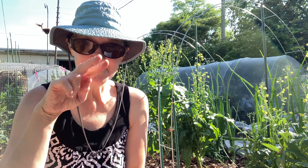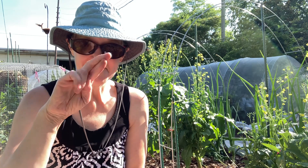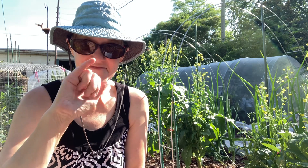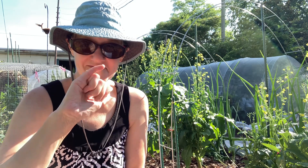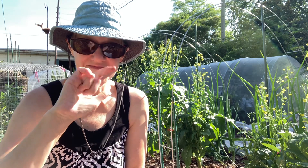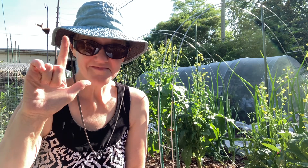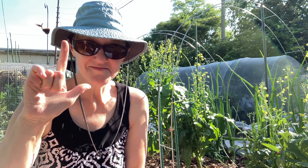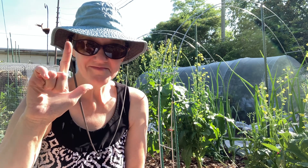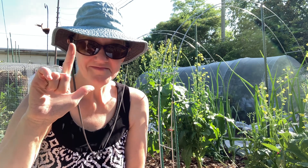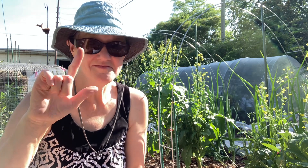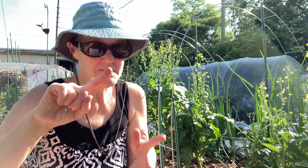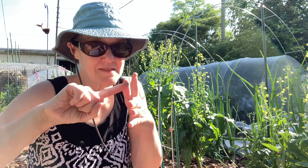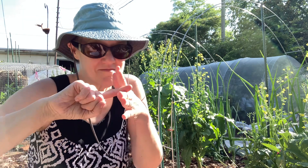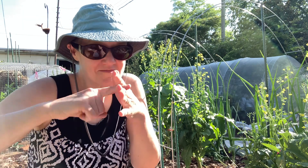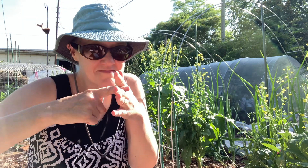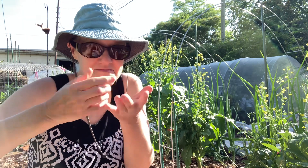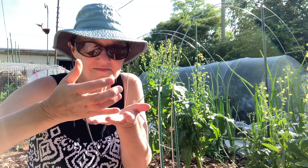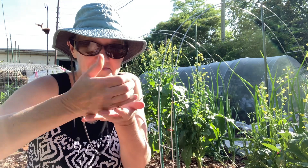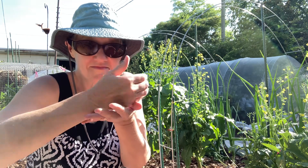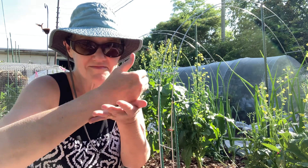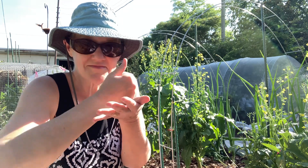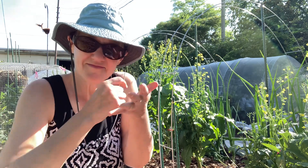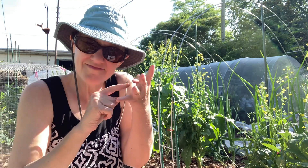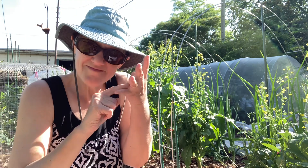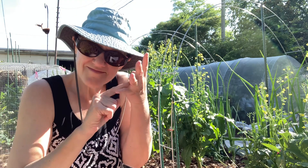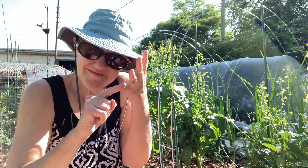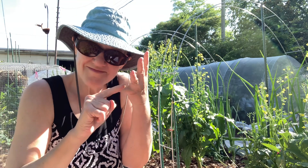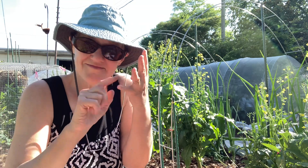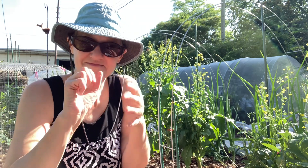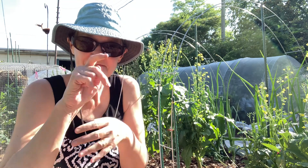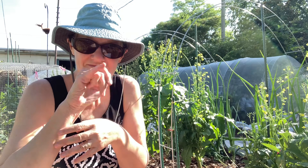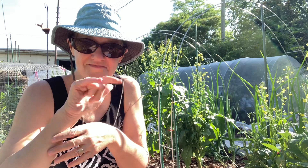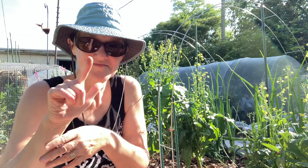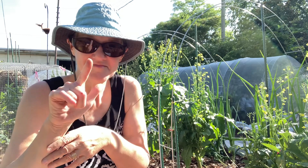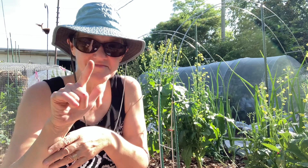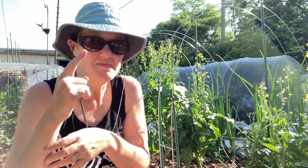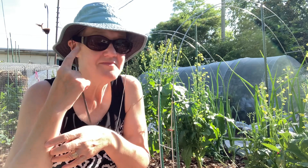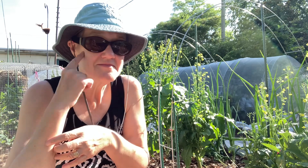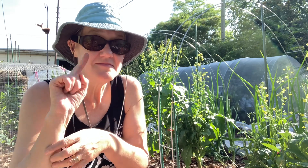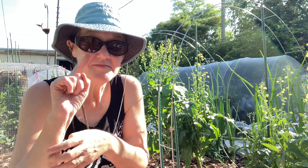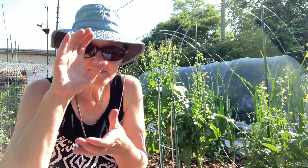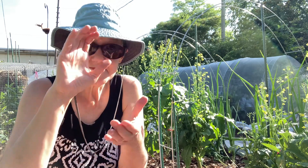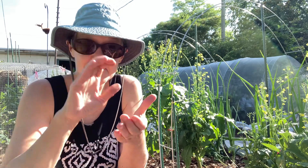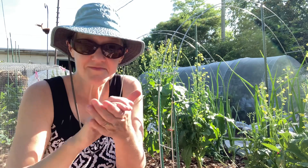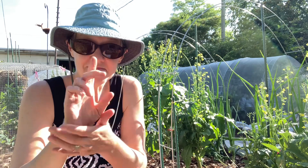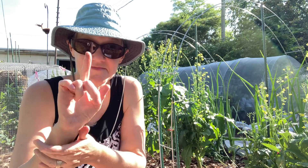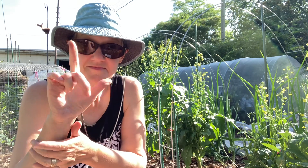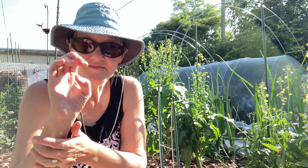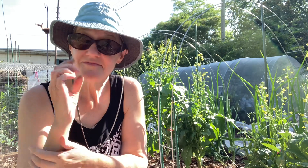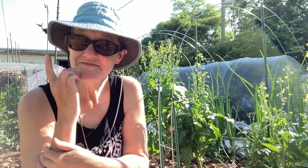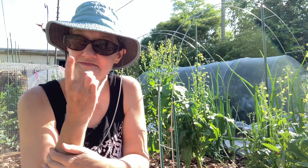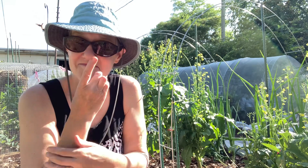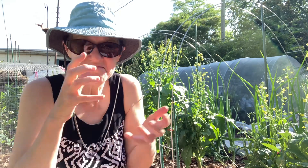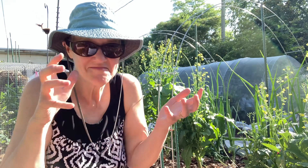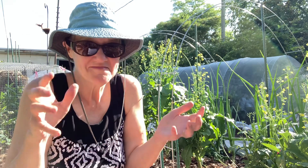planted mid-april and we started harvesting at the very end of the month